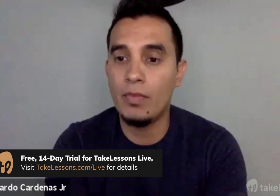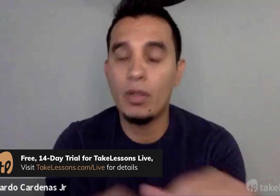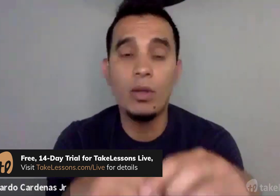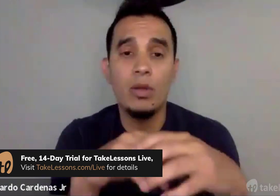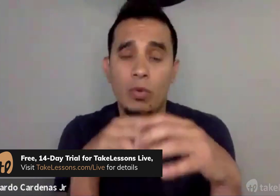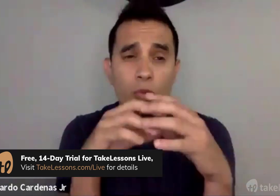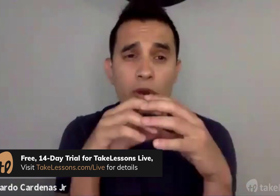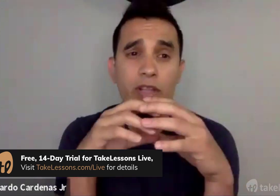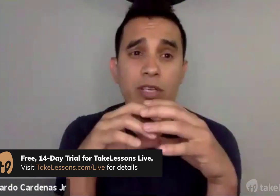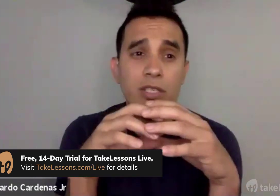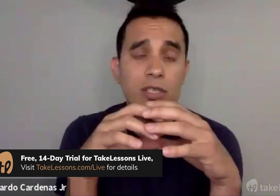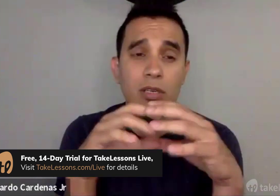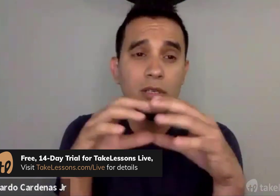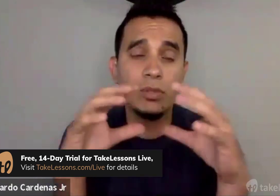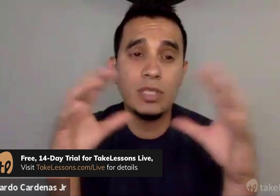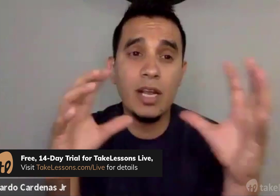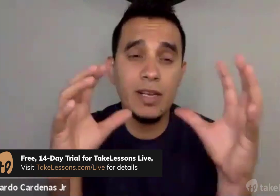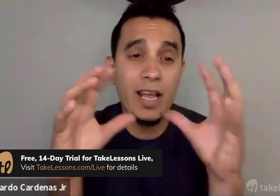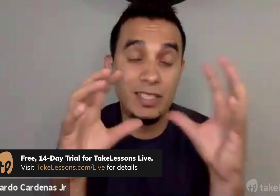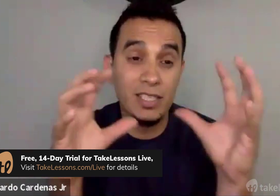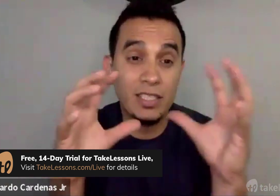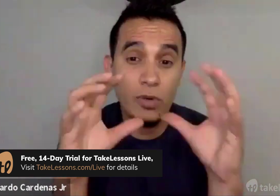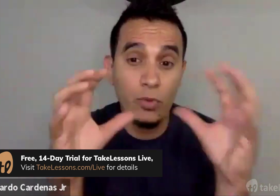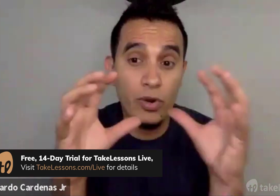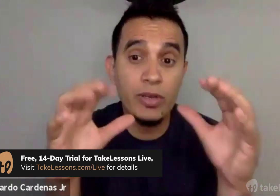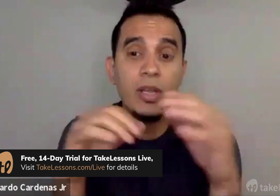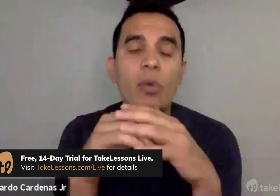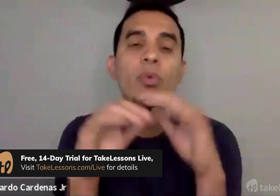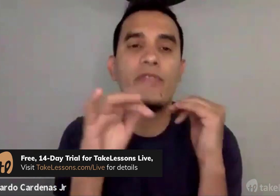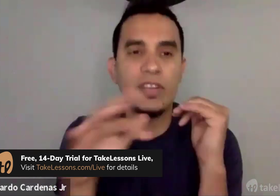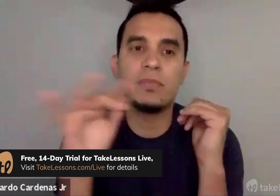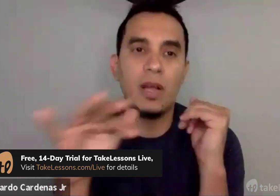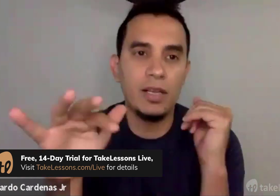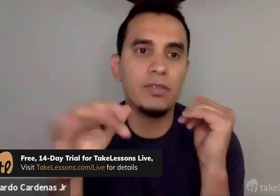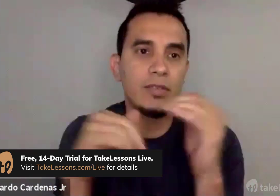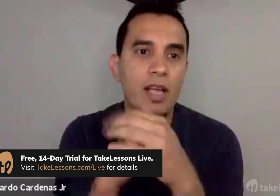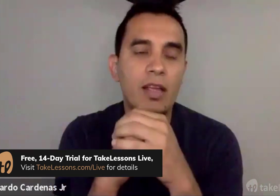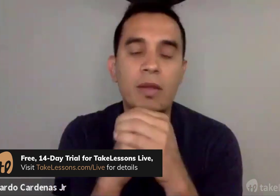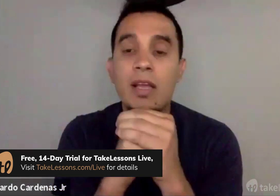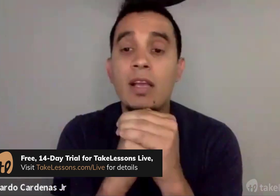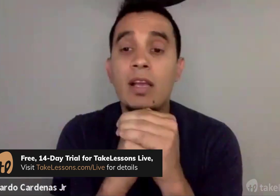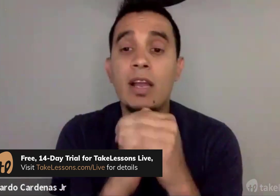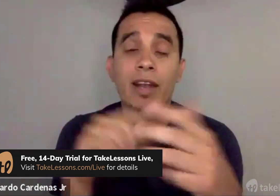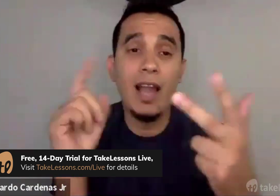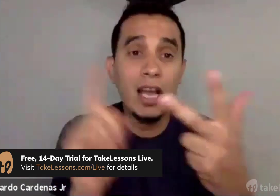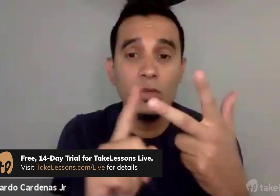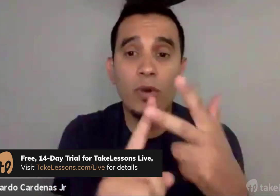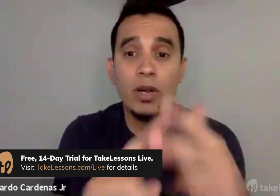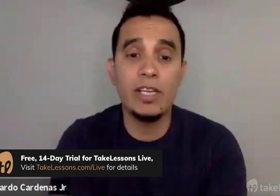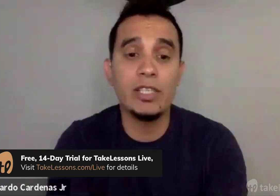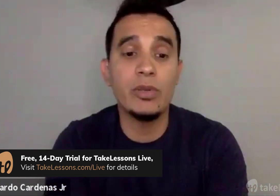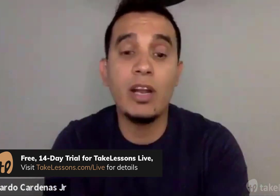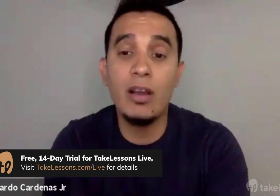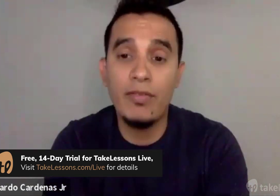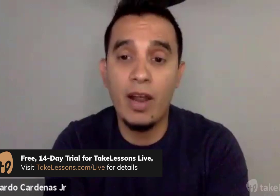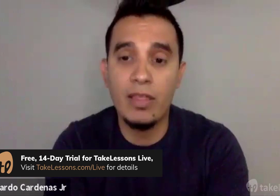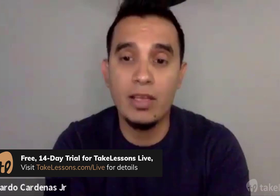So when there is no sign that exists for a word, we fingerspell it, okay? And the last one is to clarify things.